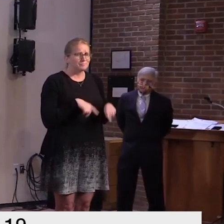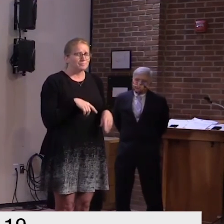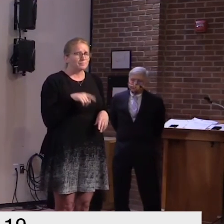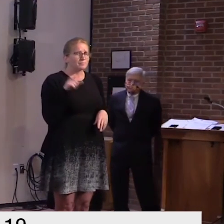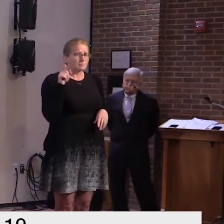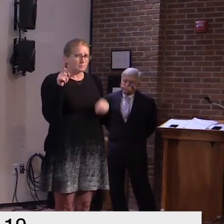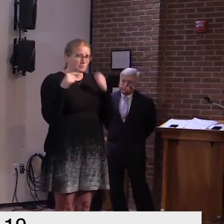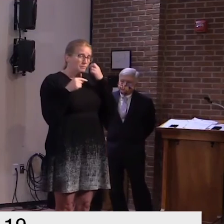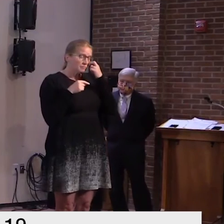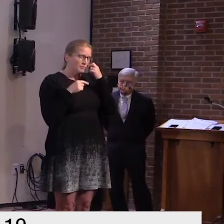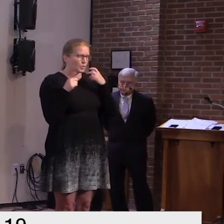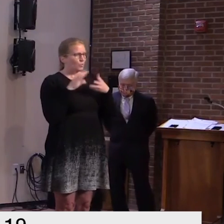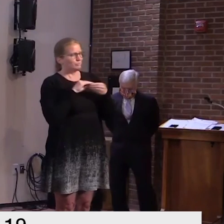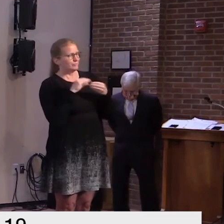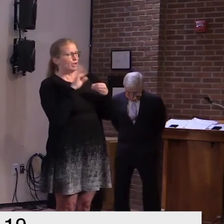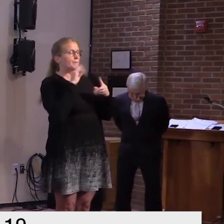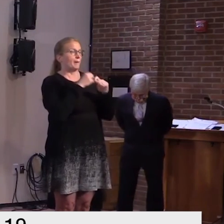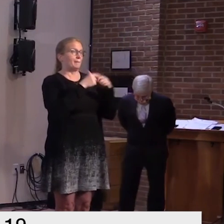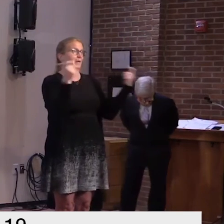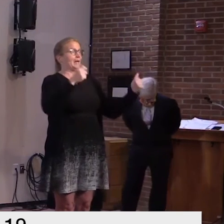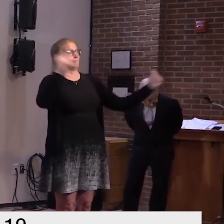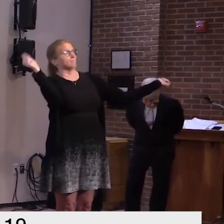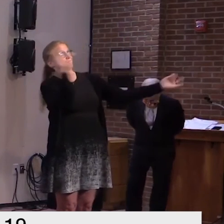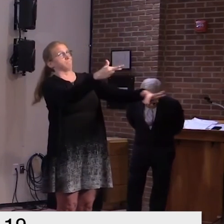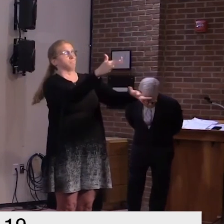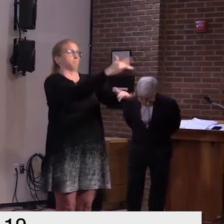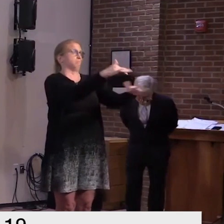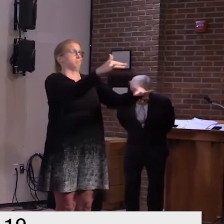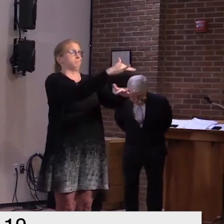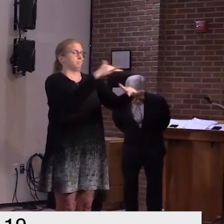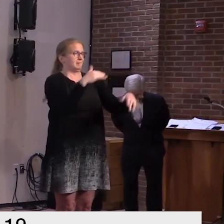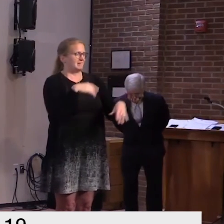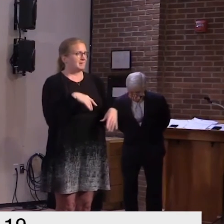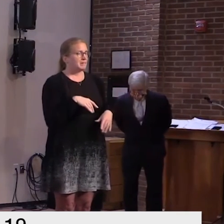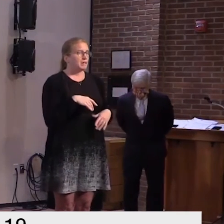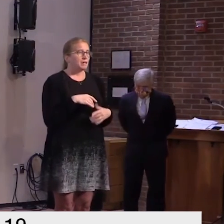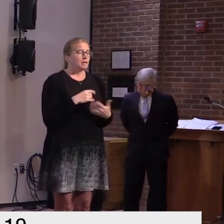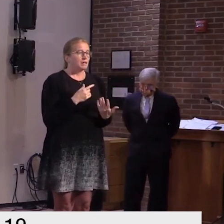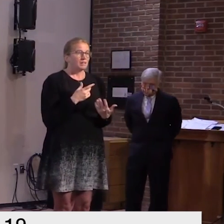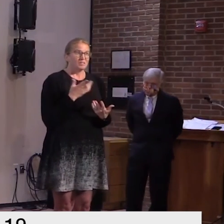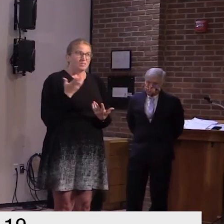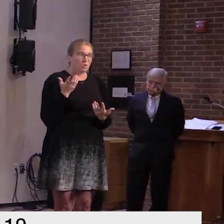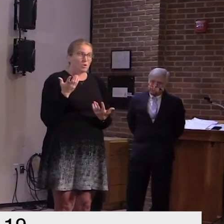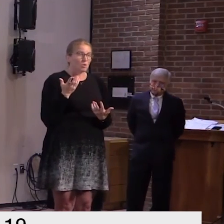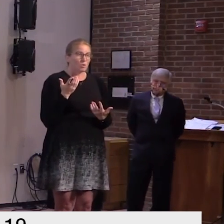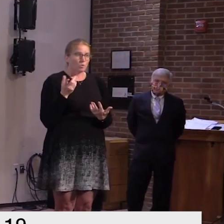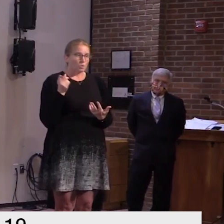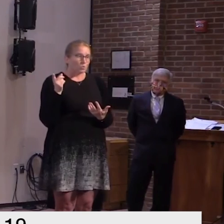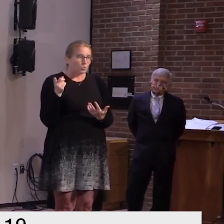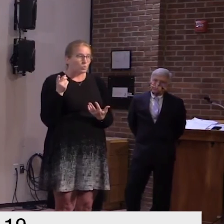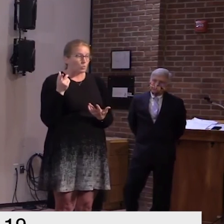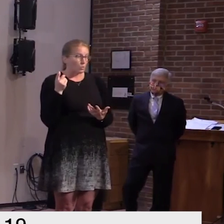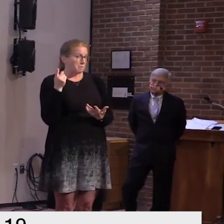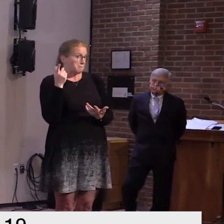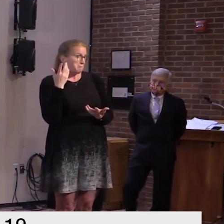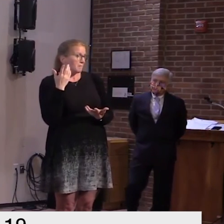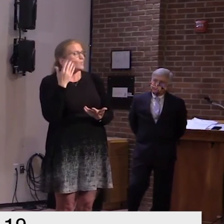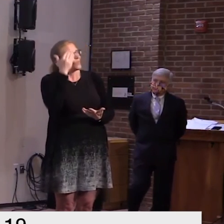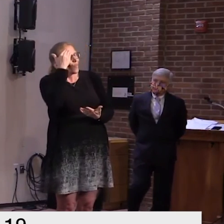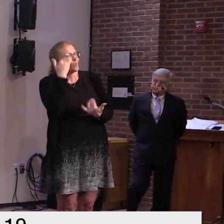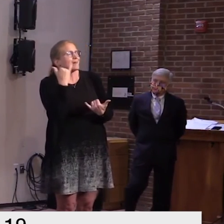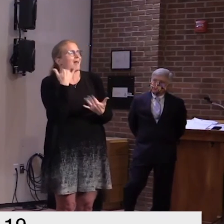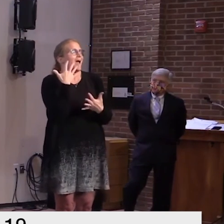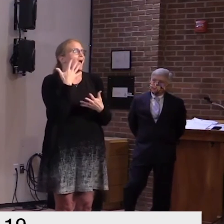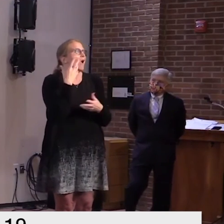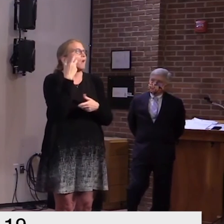mass gatherings uh any more thought about maybe asking people attending these these rallies to perhaps